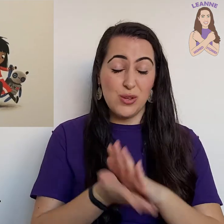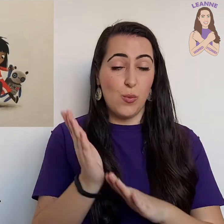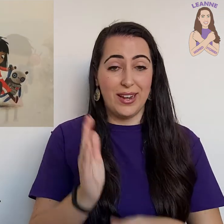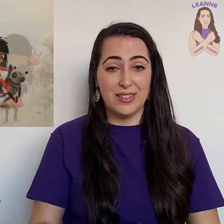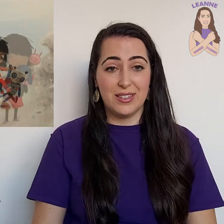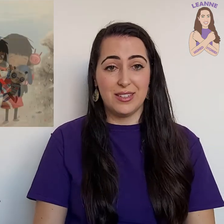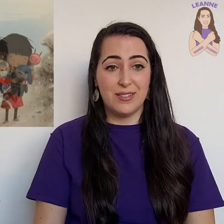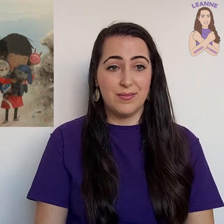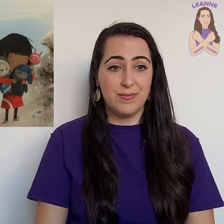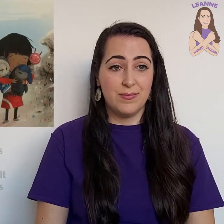went.